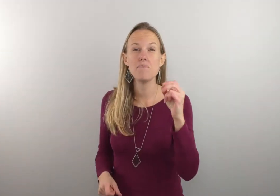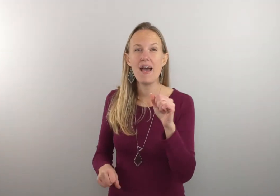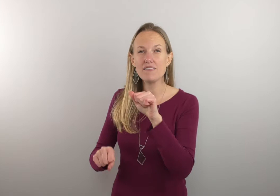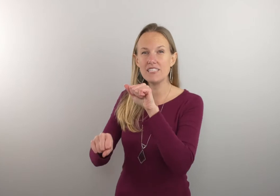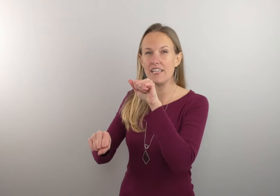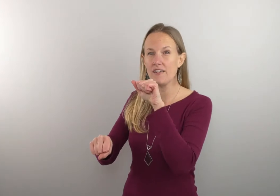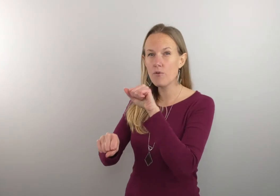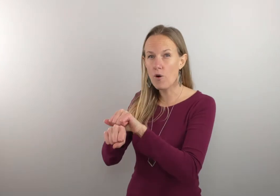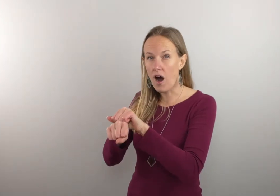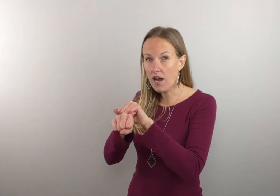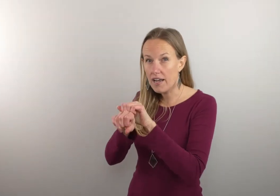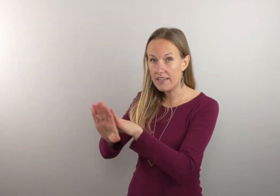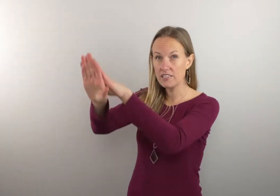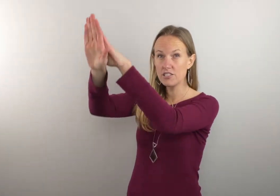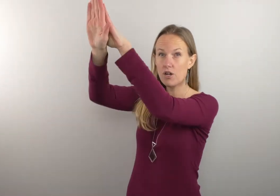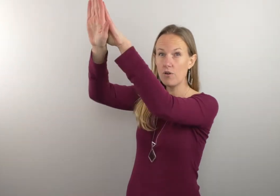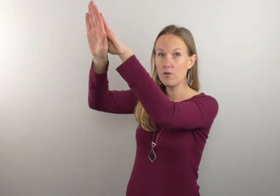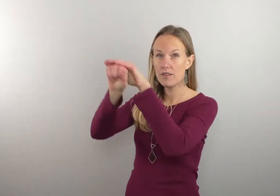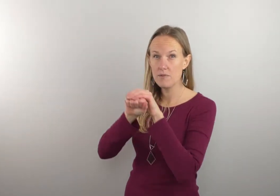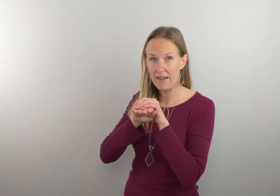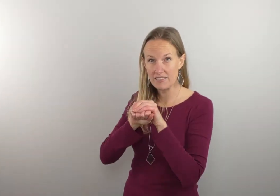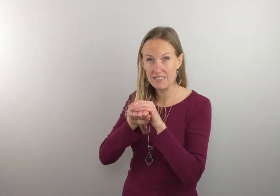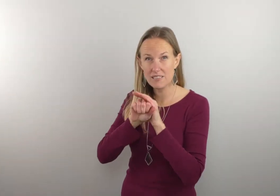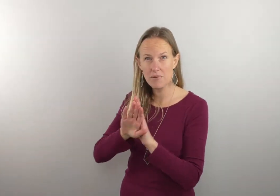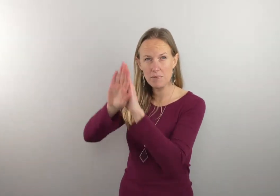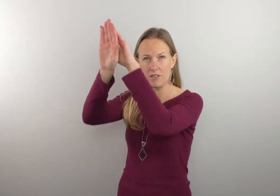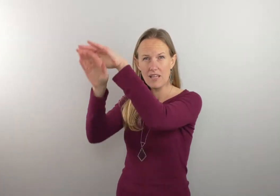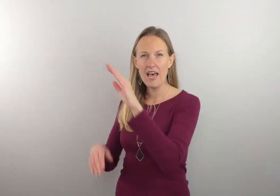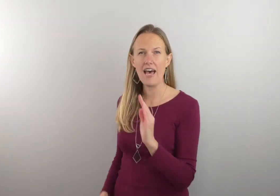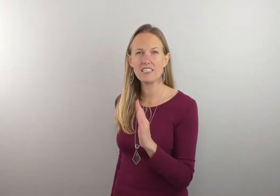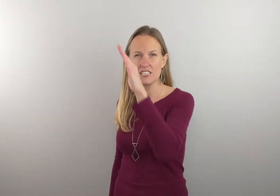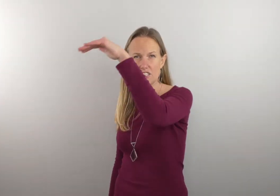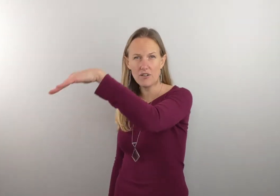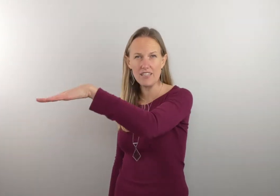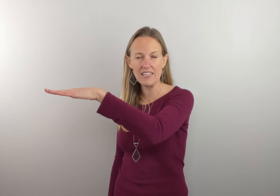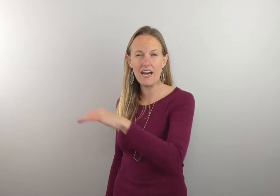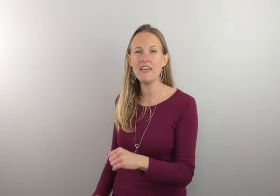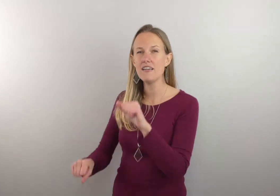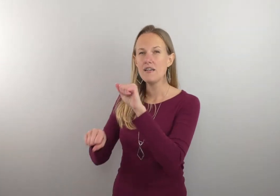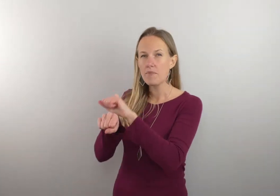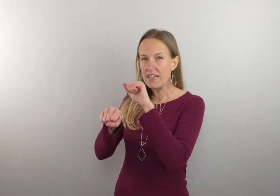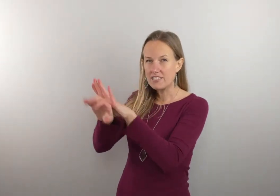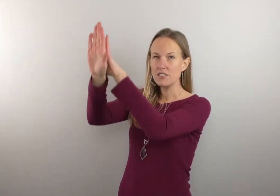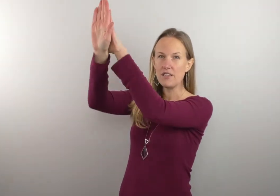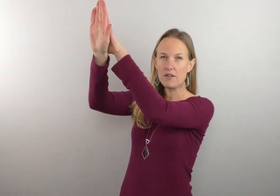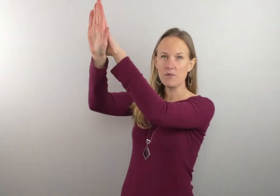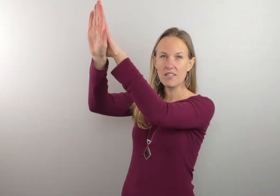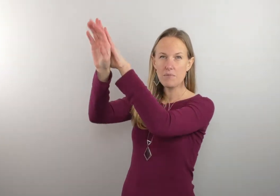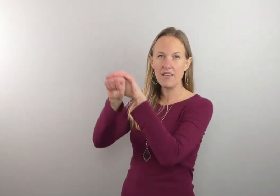mountain rock and then show the mountain some people actually show it like that but I just do like a really big